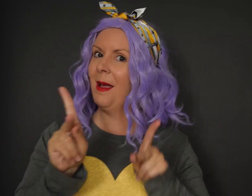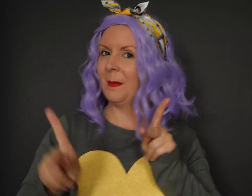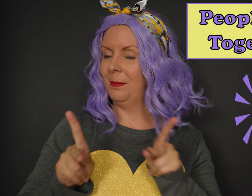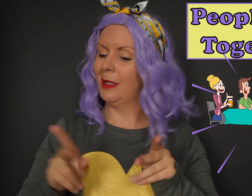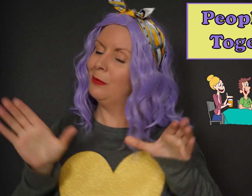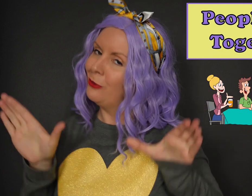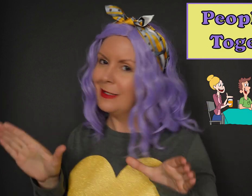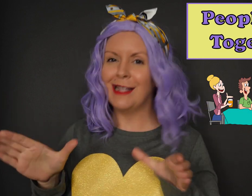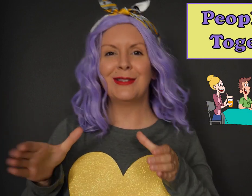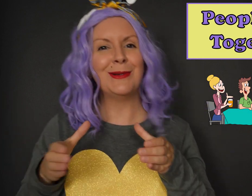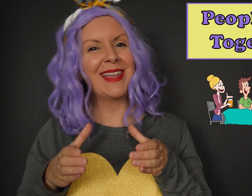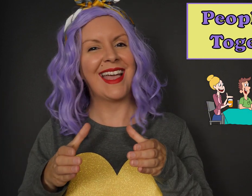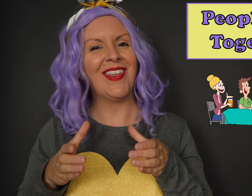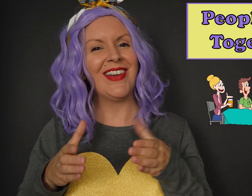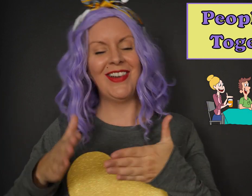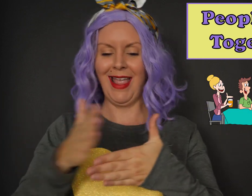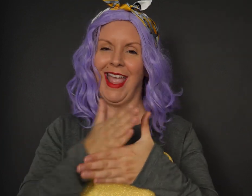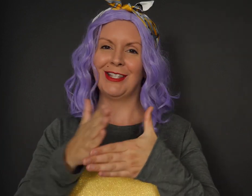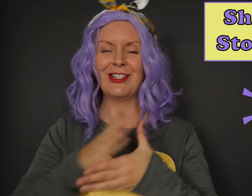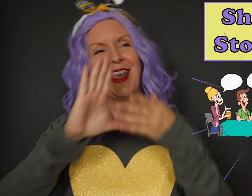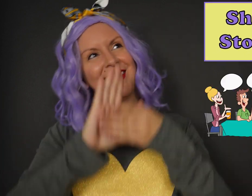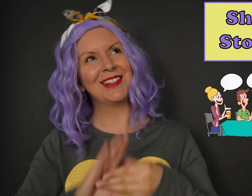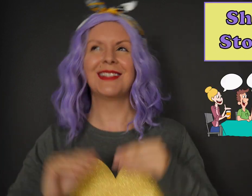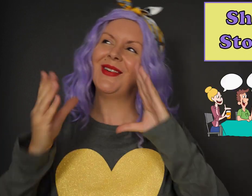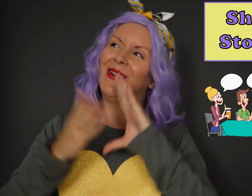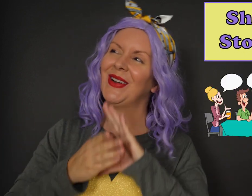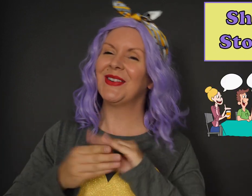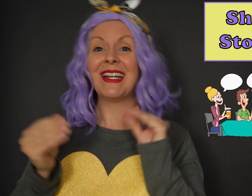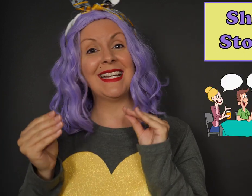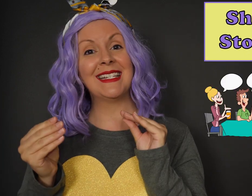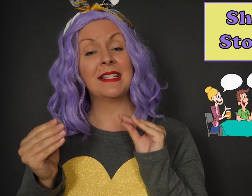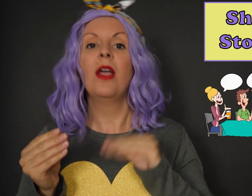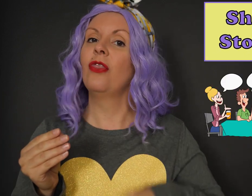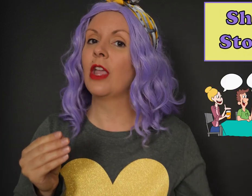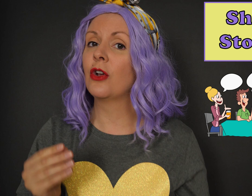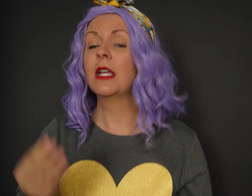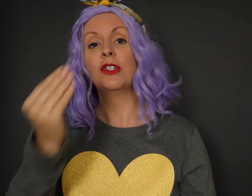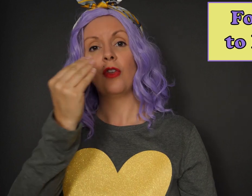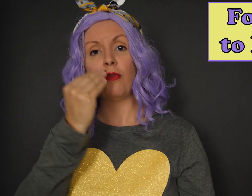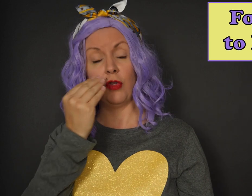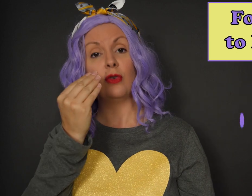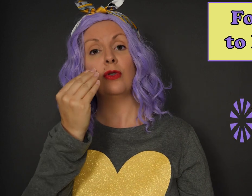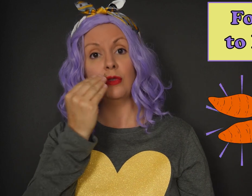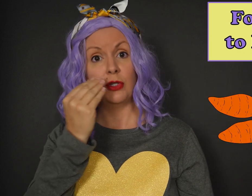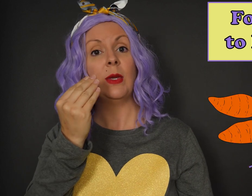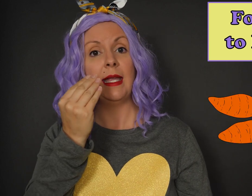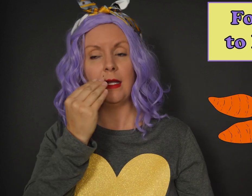People get together and share stories. There is food to eat